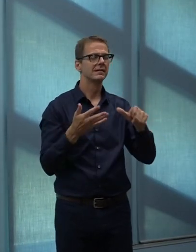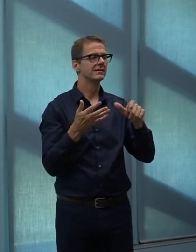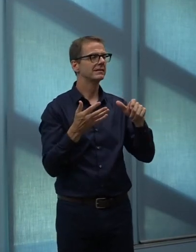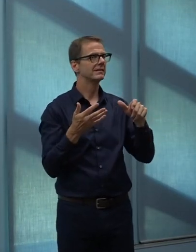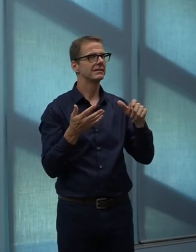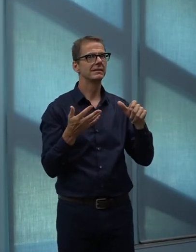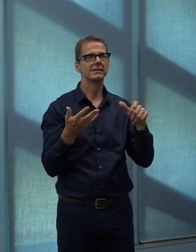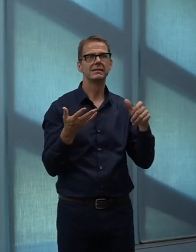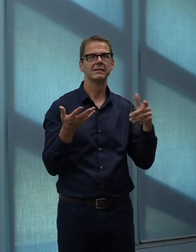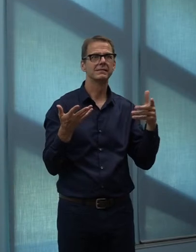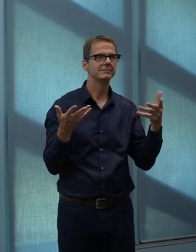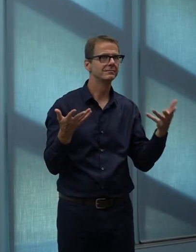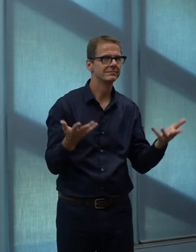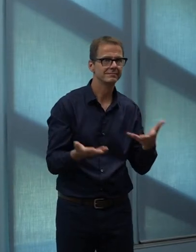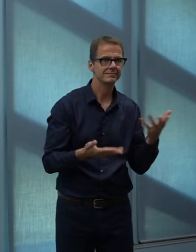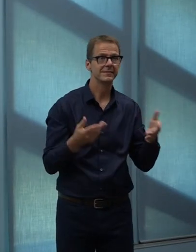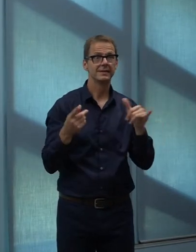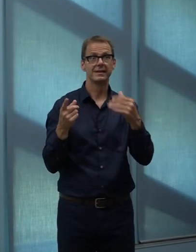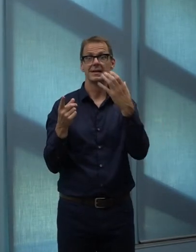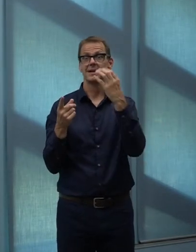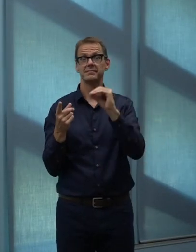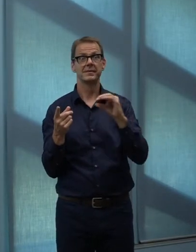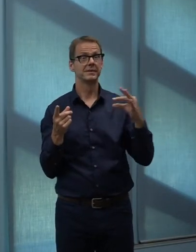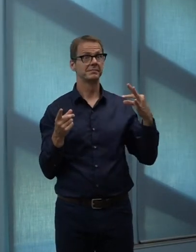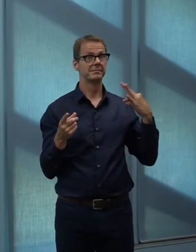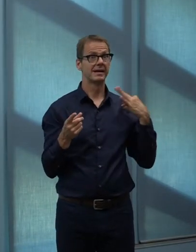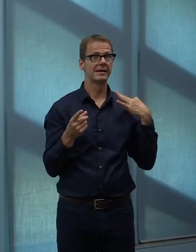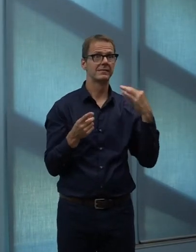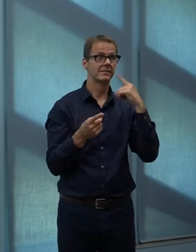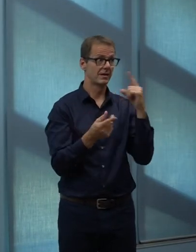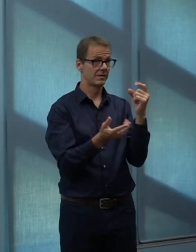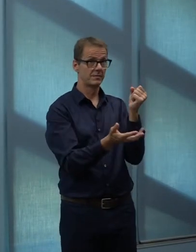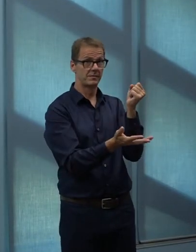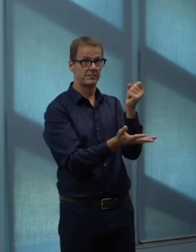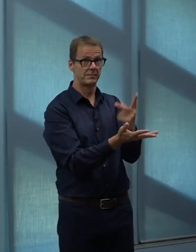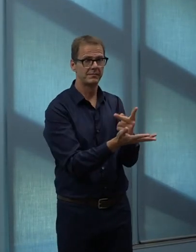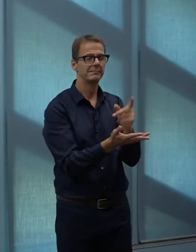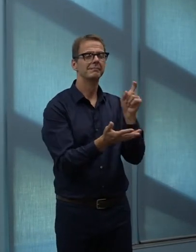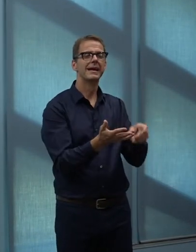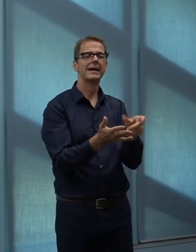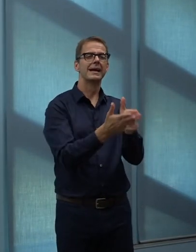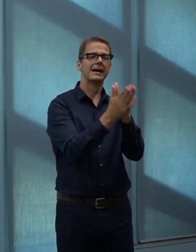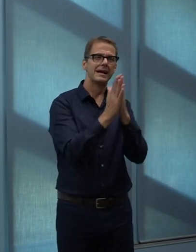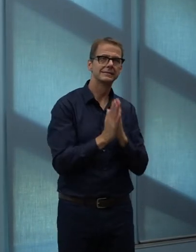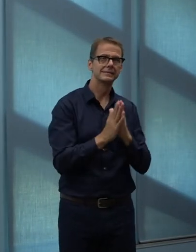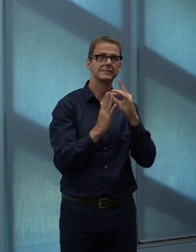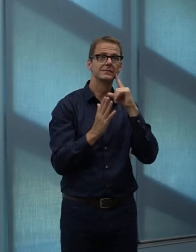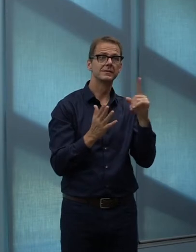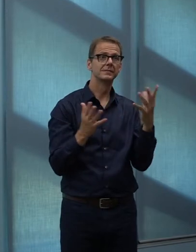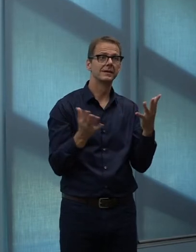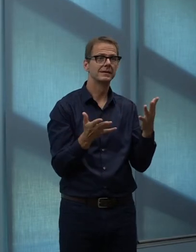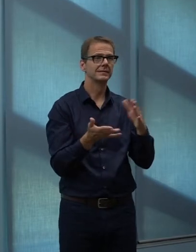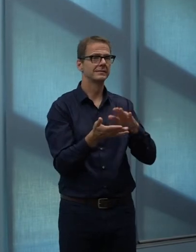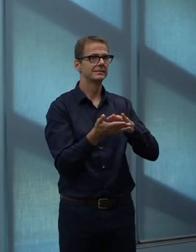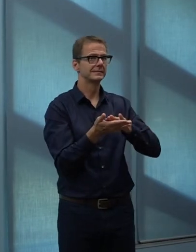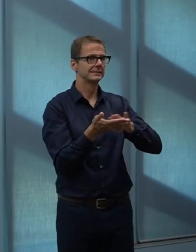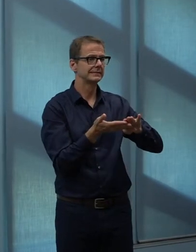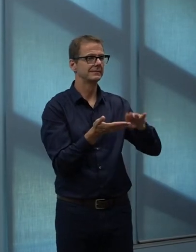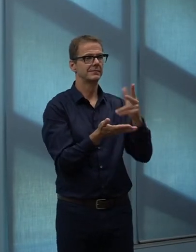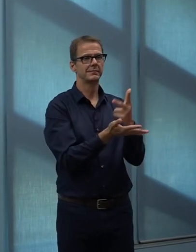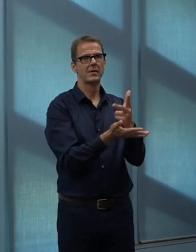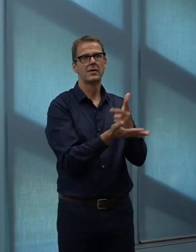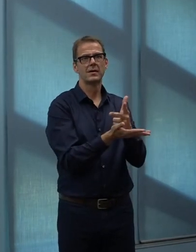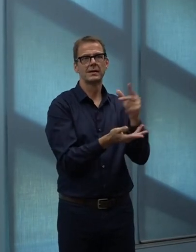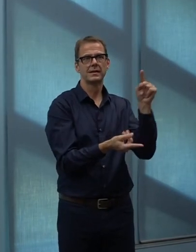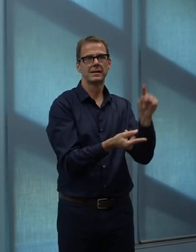rules that's really 50 year old thinking that we did away with yesterday. Thank you, Jeremy. We're going to go next to Scott from 630